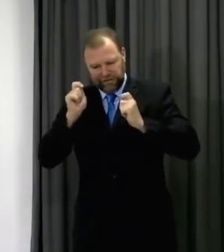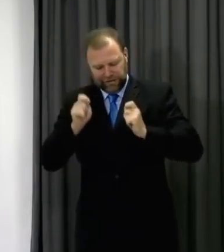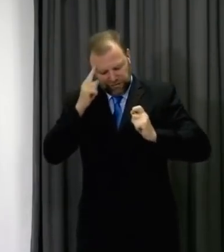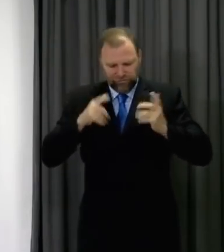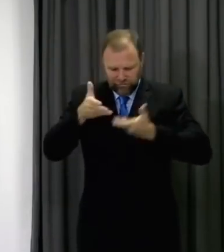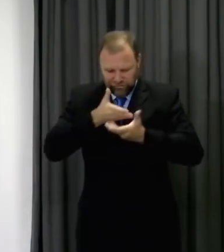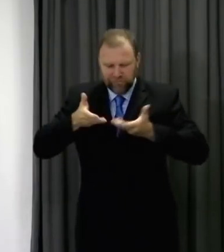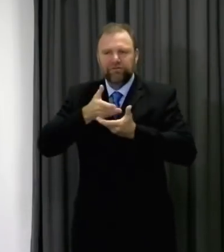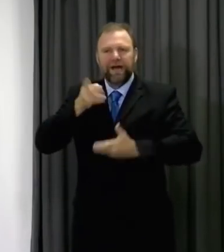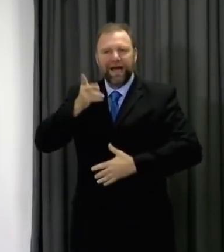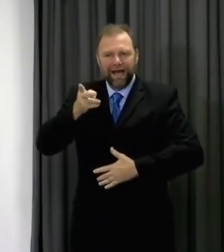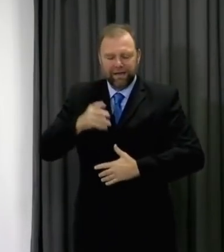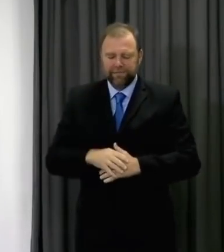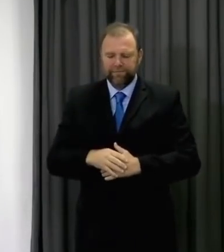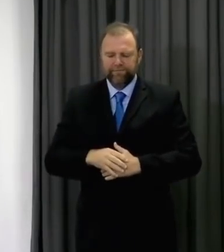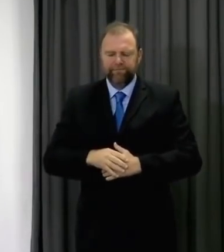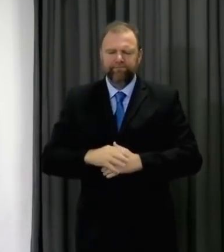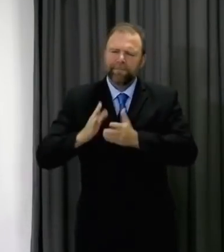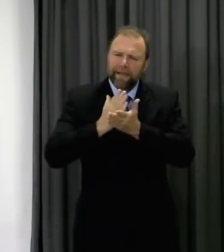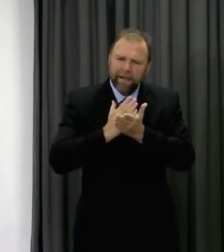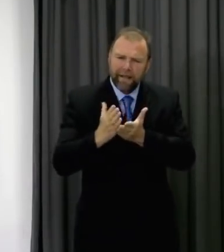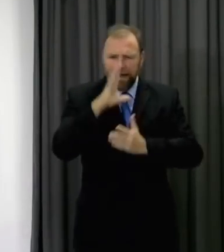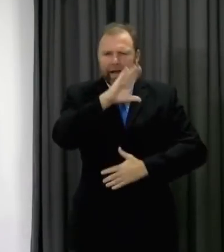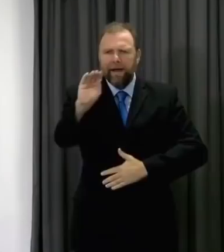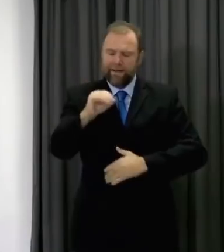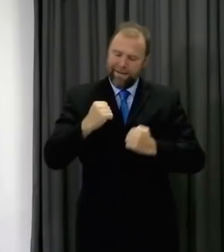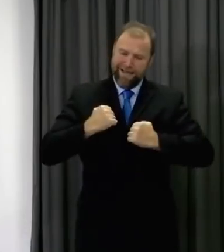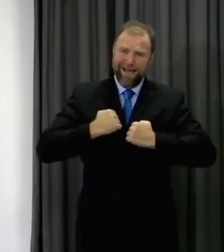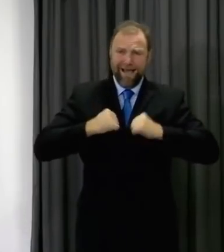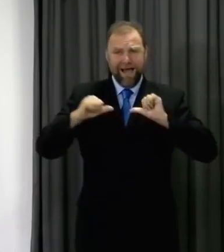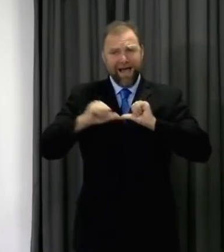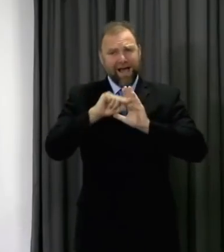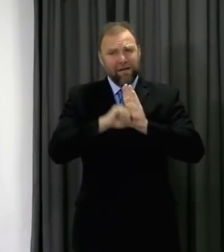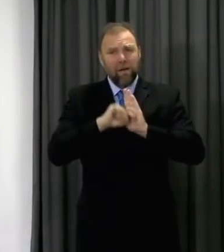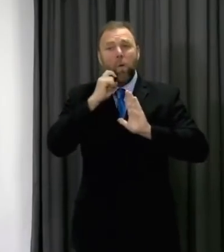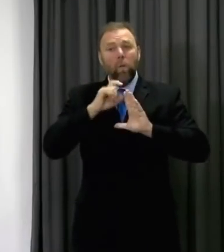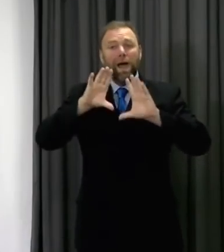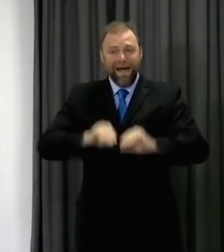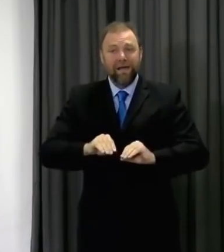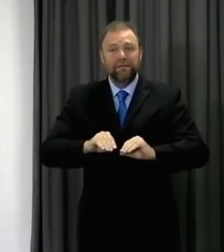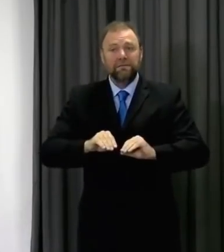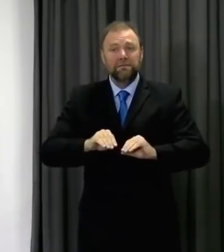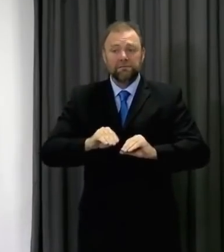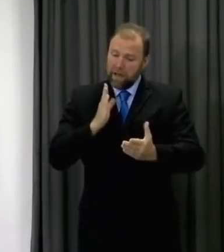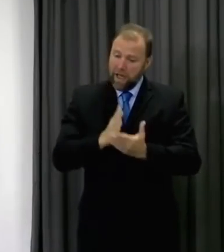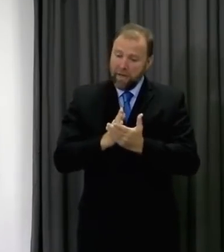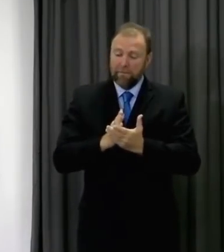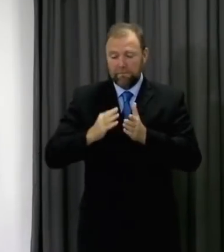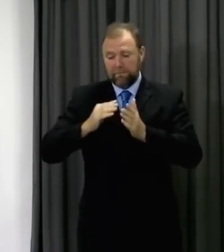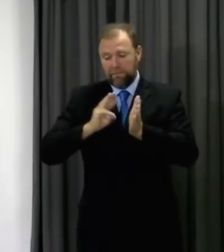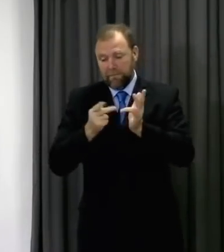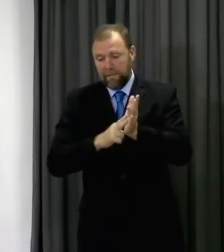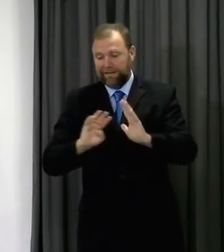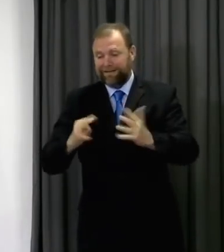that our firebreak will end as planned and as promised on Monday